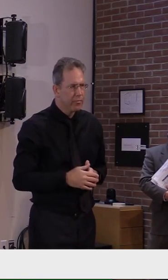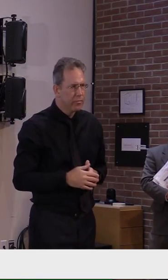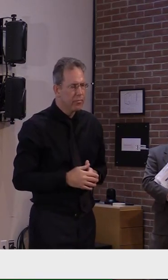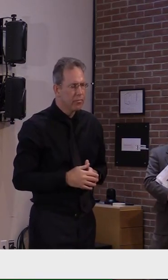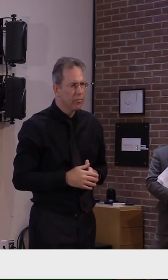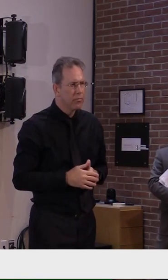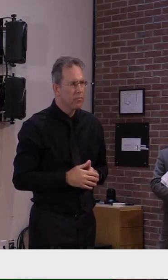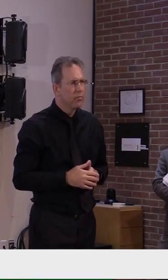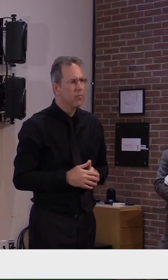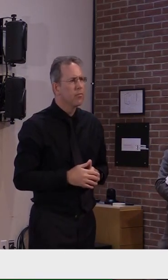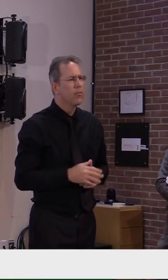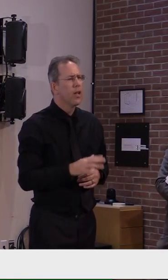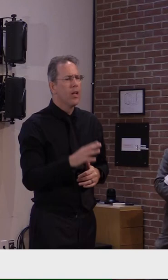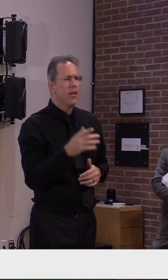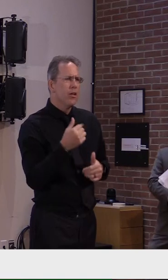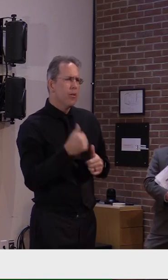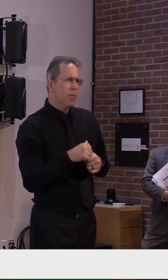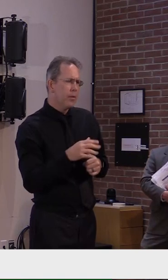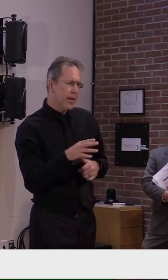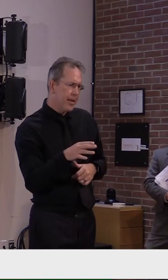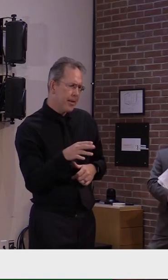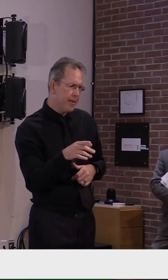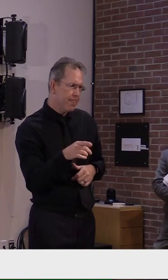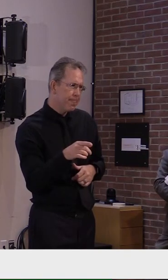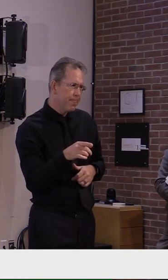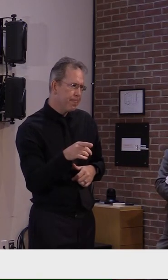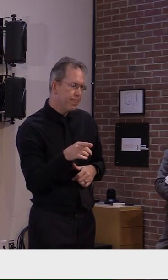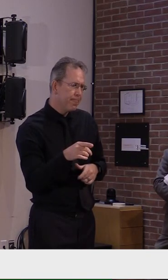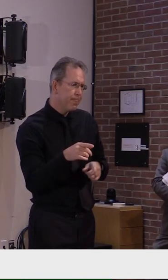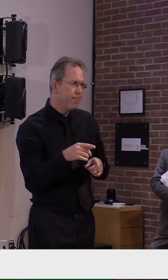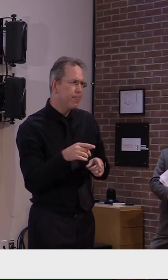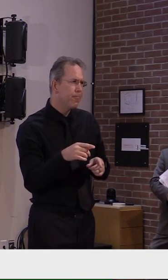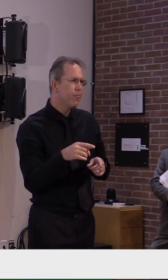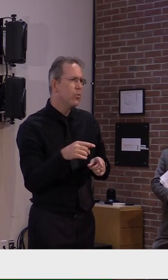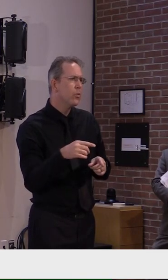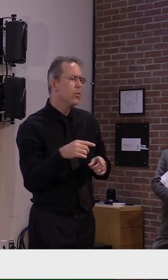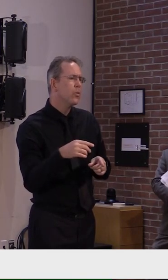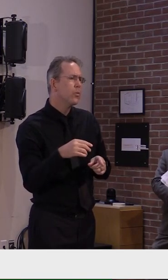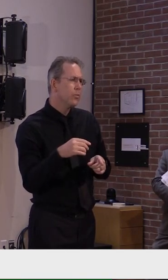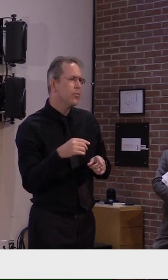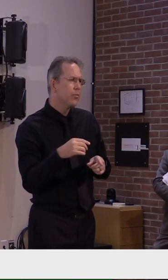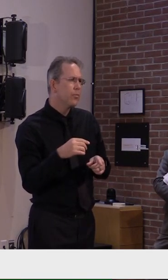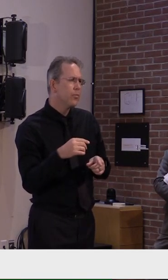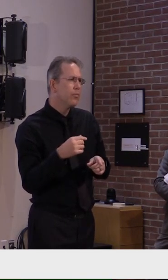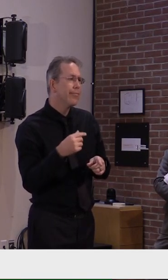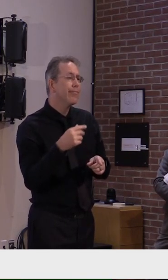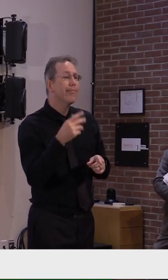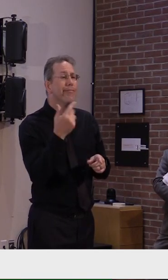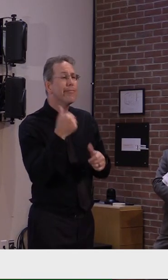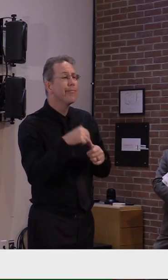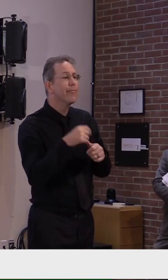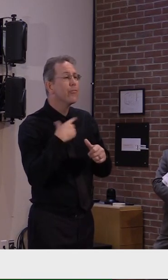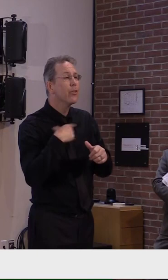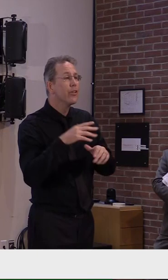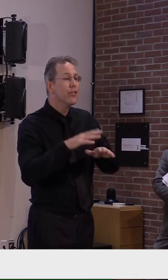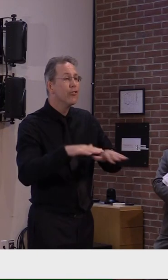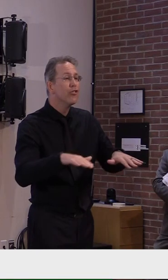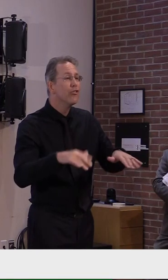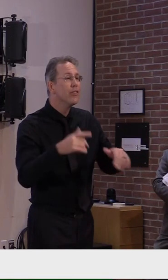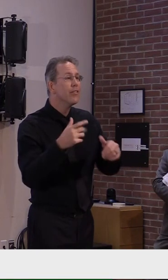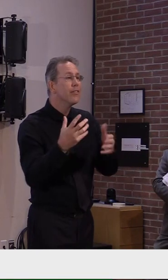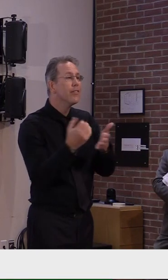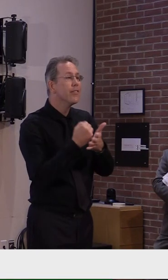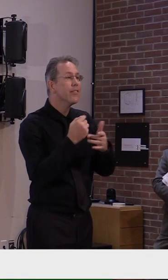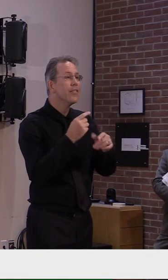like us who chose to move our table of goodies to the end of our driveway and stand outside for two and a half